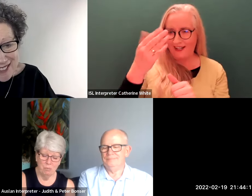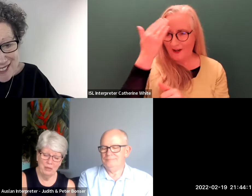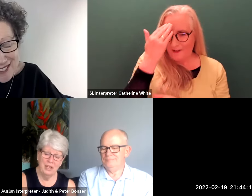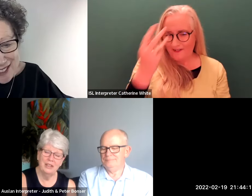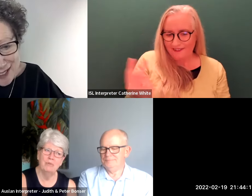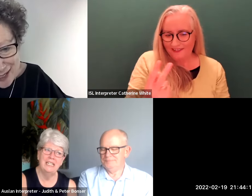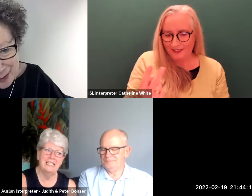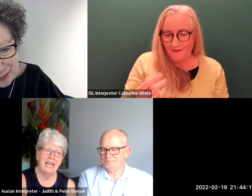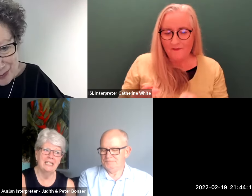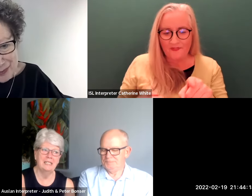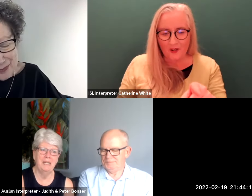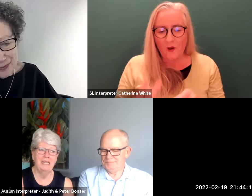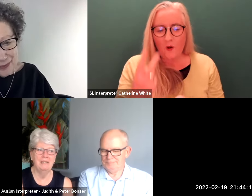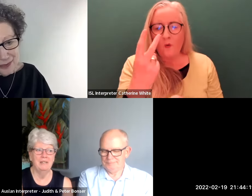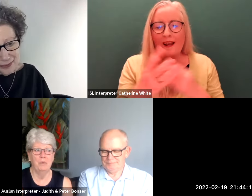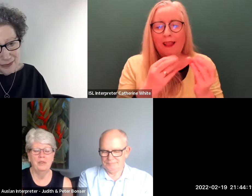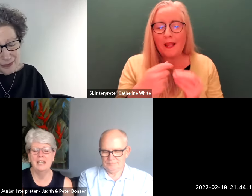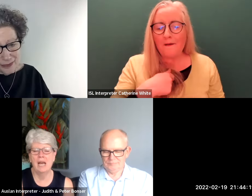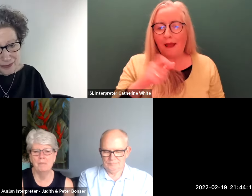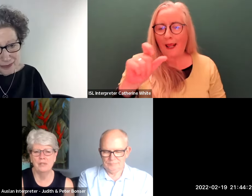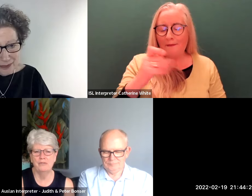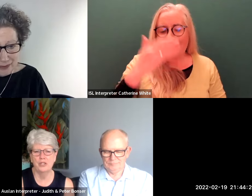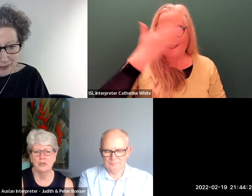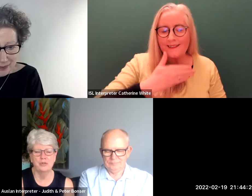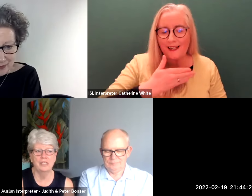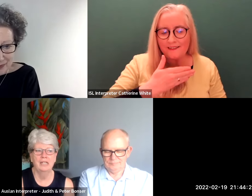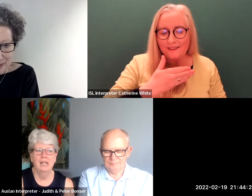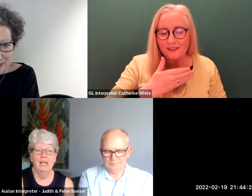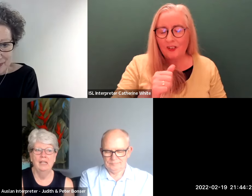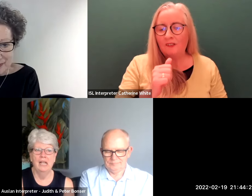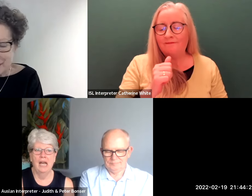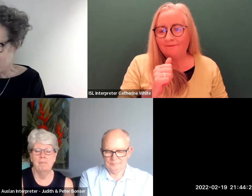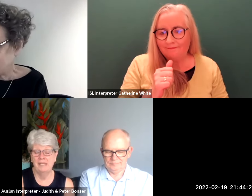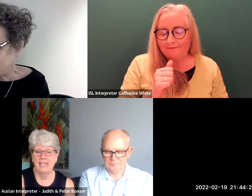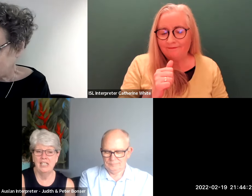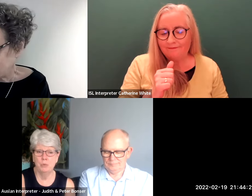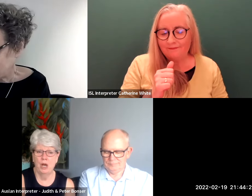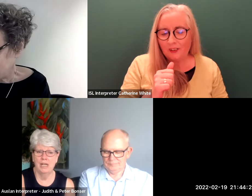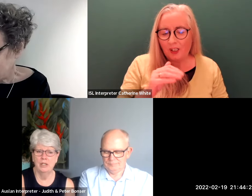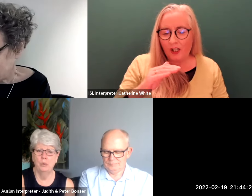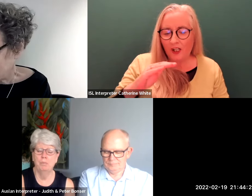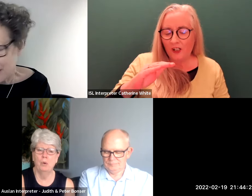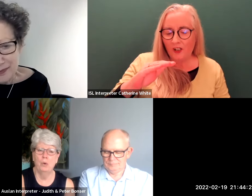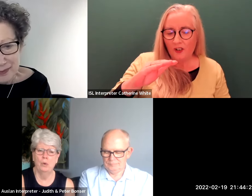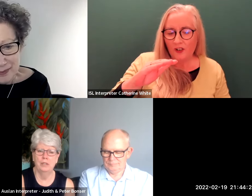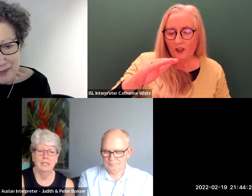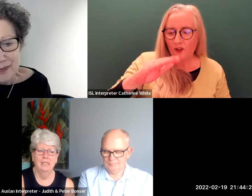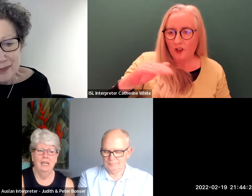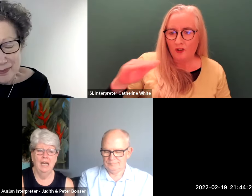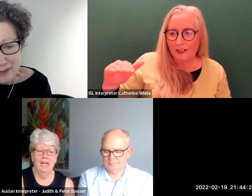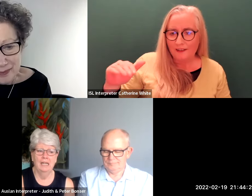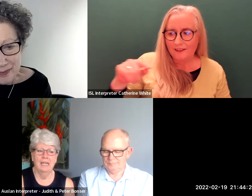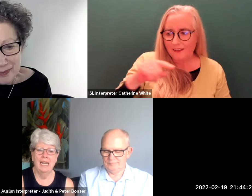and yet one thing that really saddens me is that with the numbers of children percentage-wise who are born